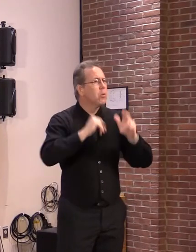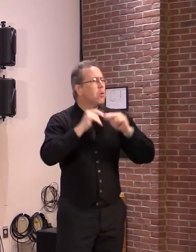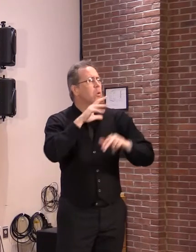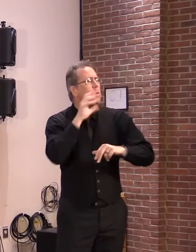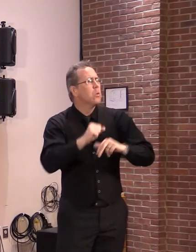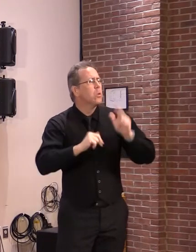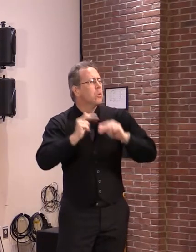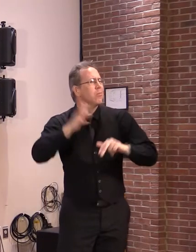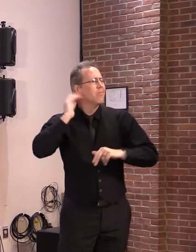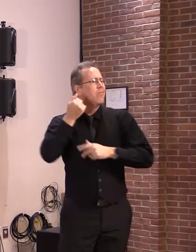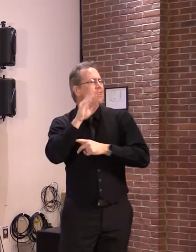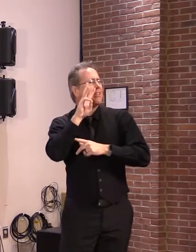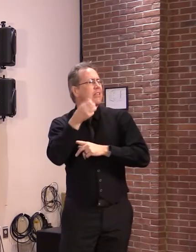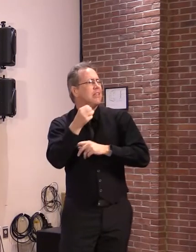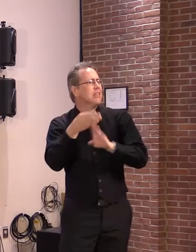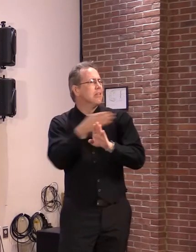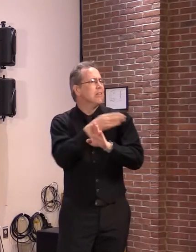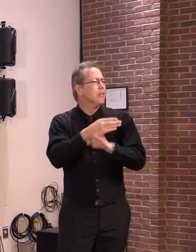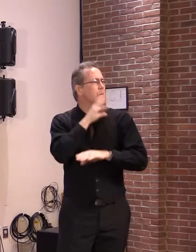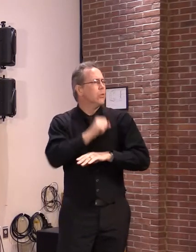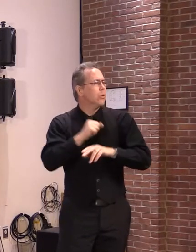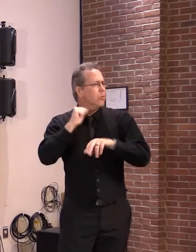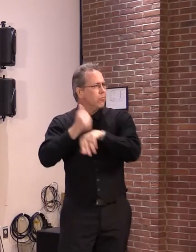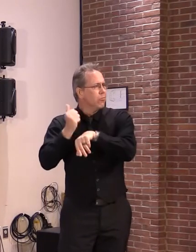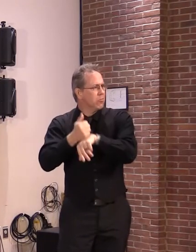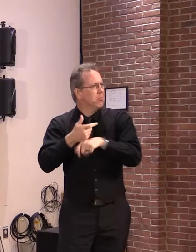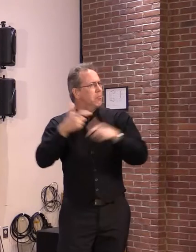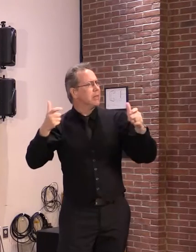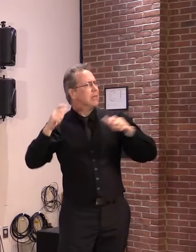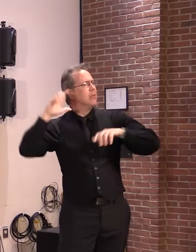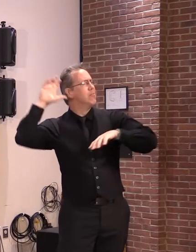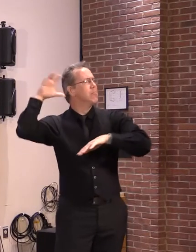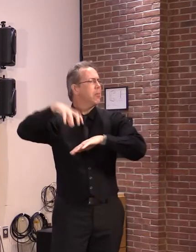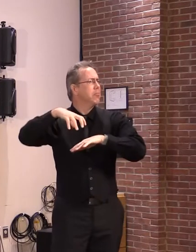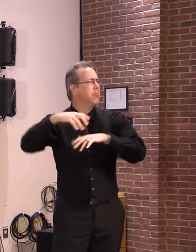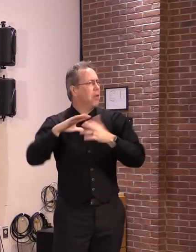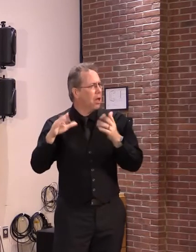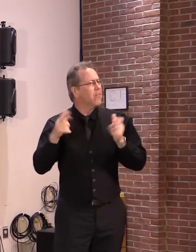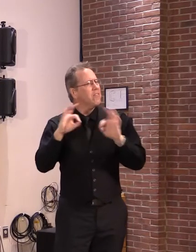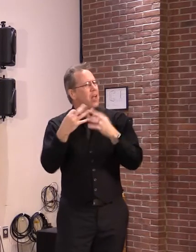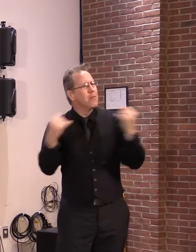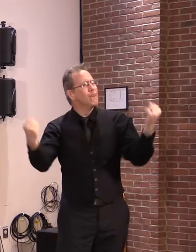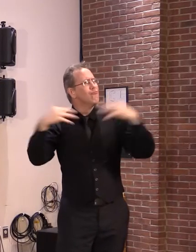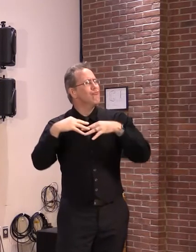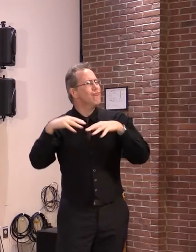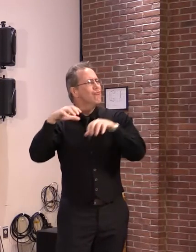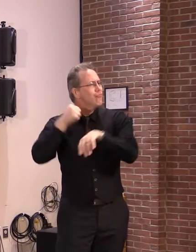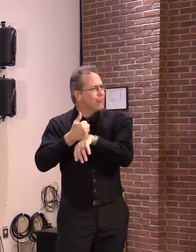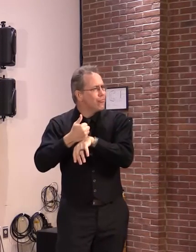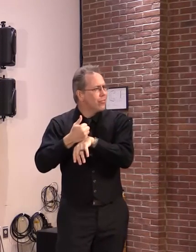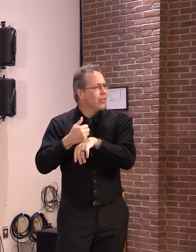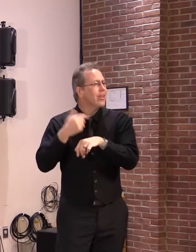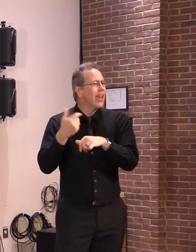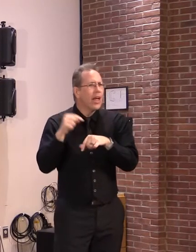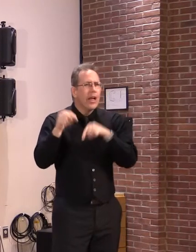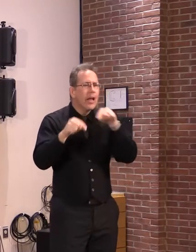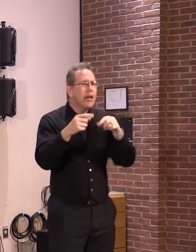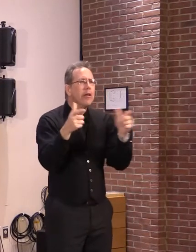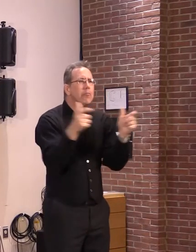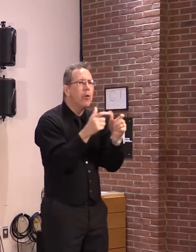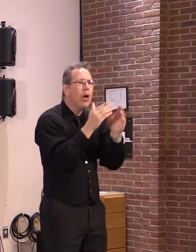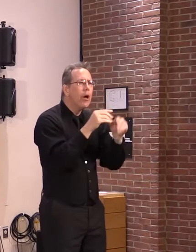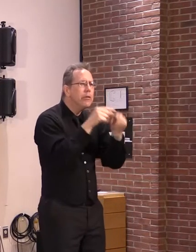when household size were much larger. So we have a need for a lot smaller units, one, two bedroom apartments.